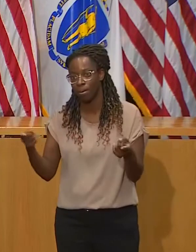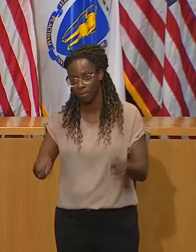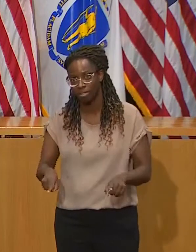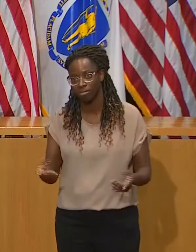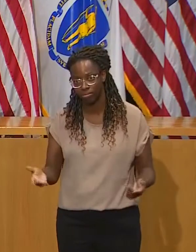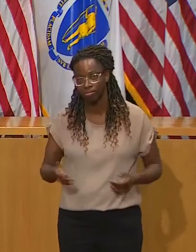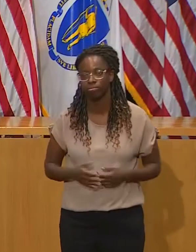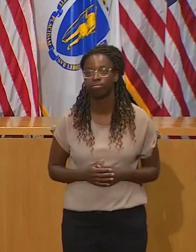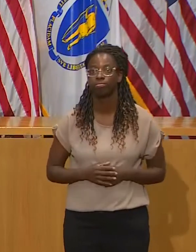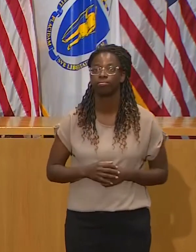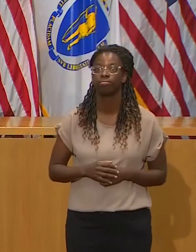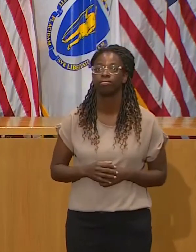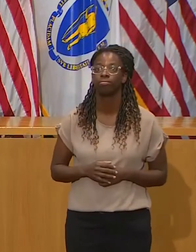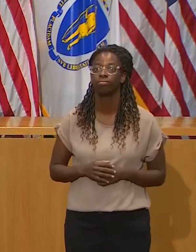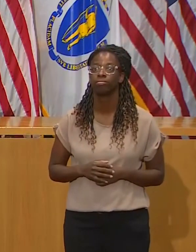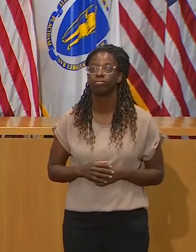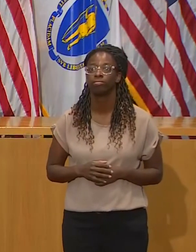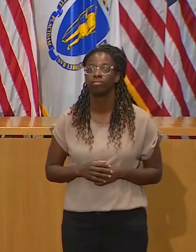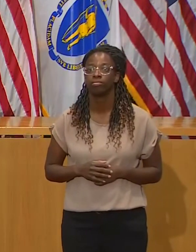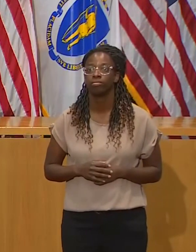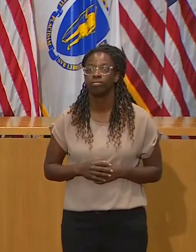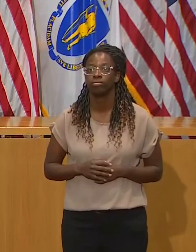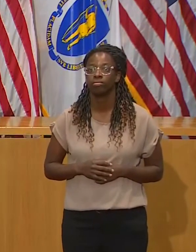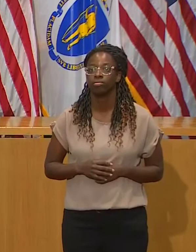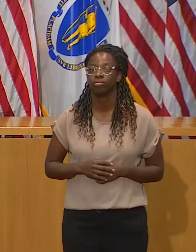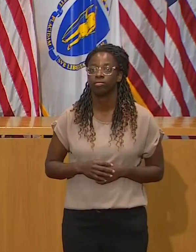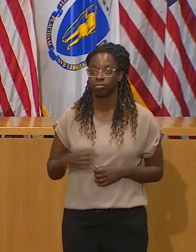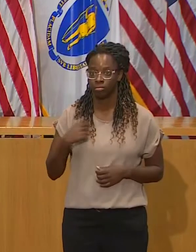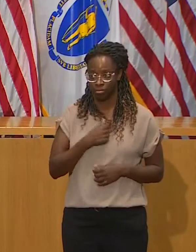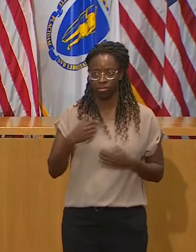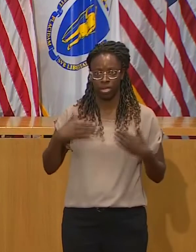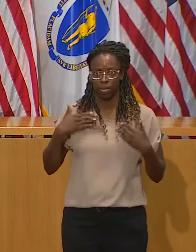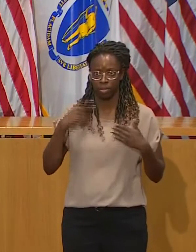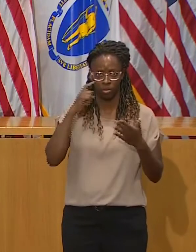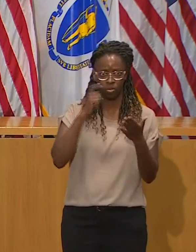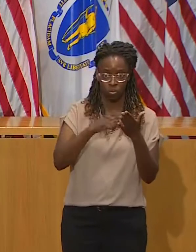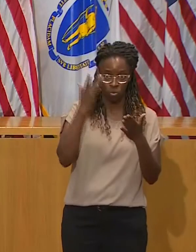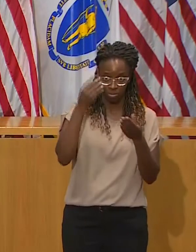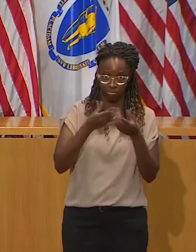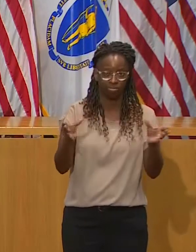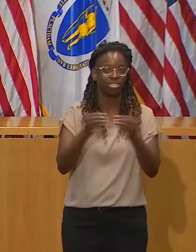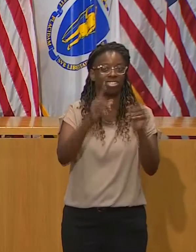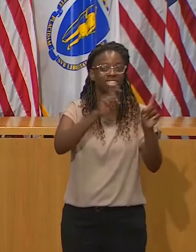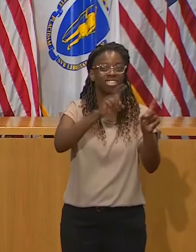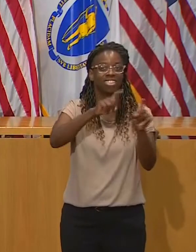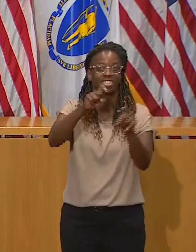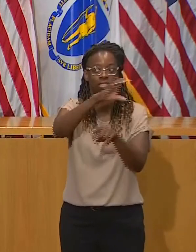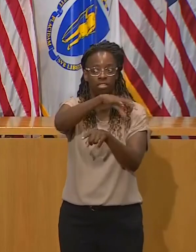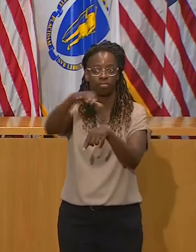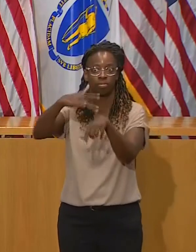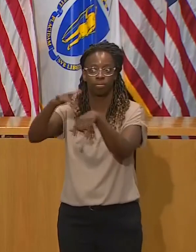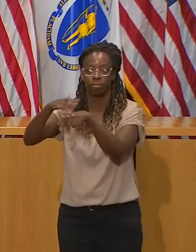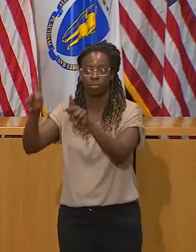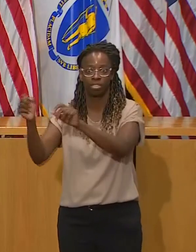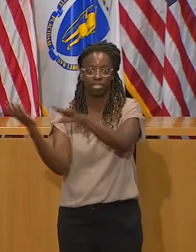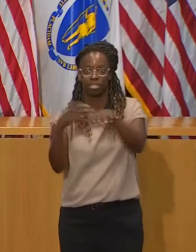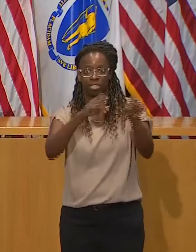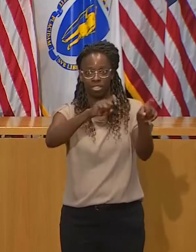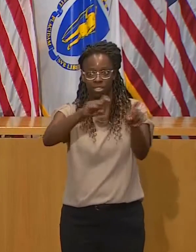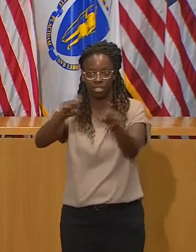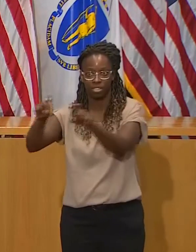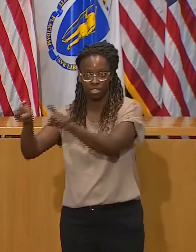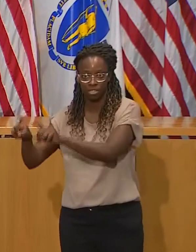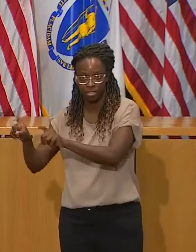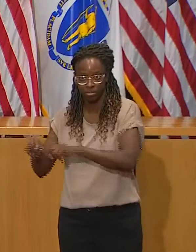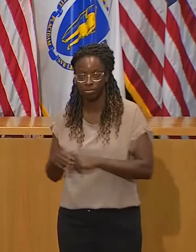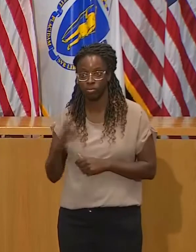a focus on testing among that particular community, because identifying cases early, especially those who don't get